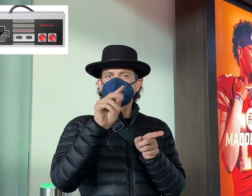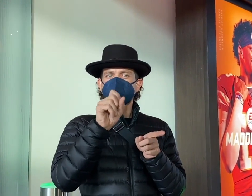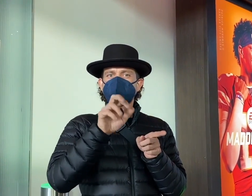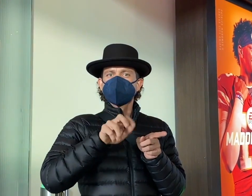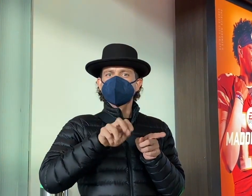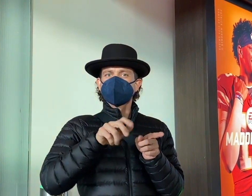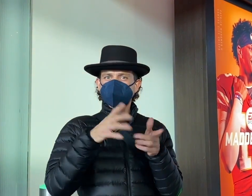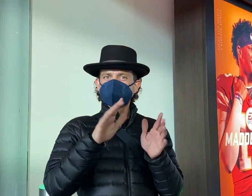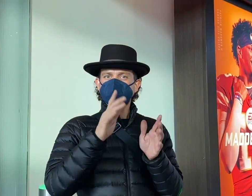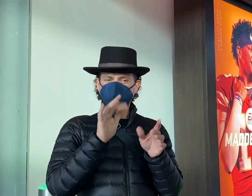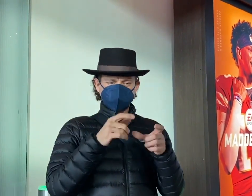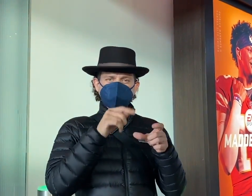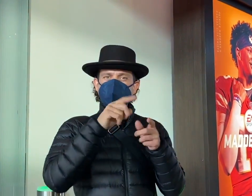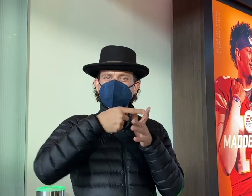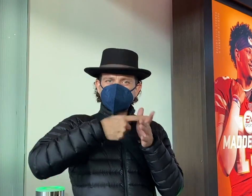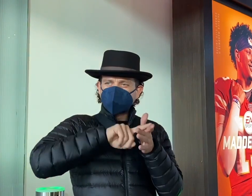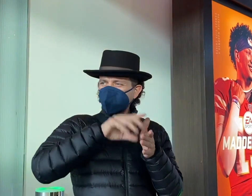-B buttons on the right and start select in the middle.